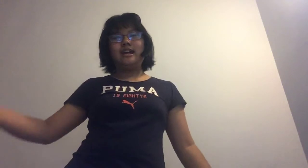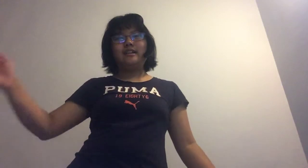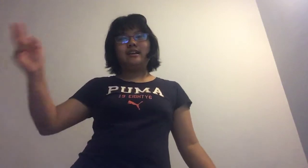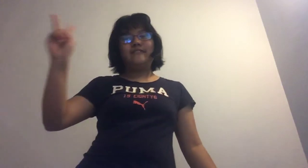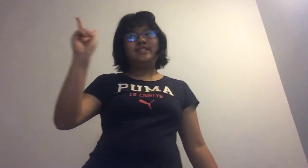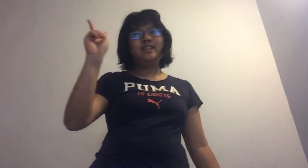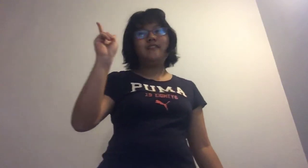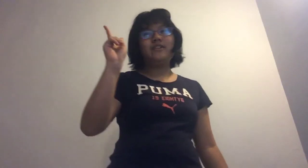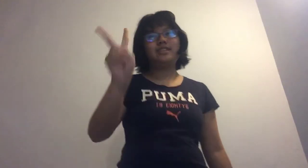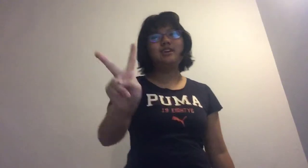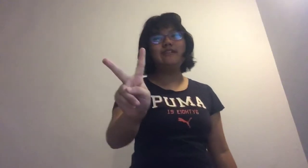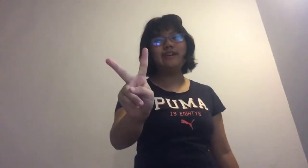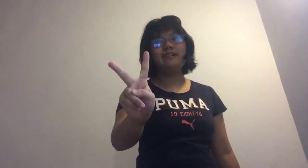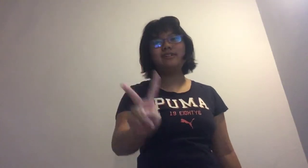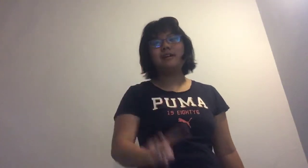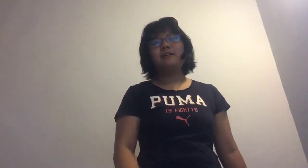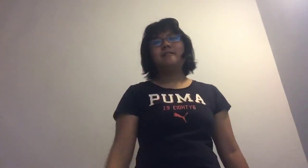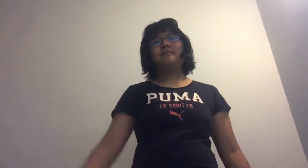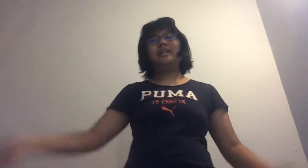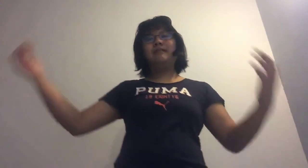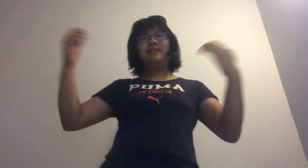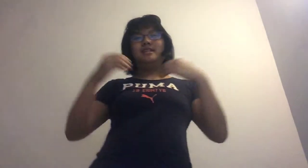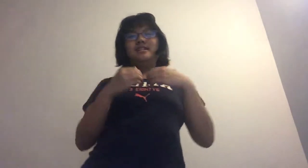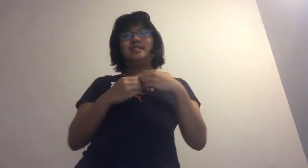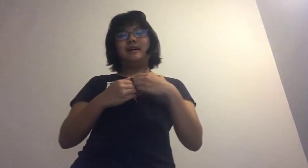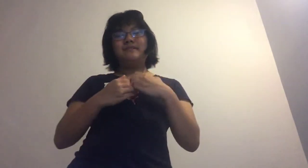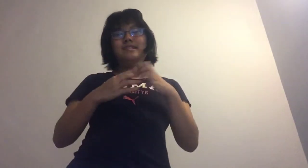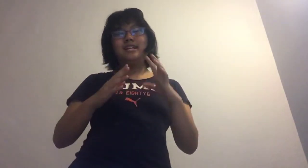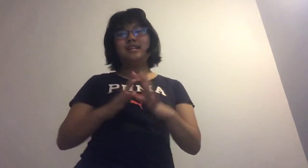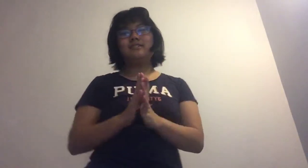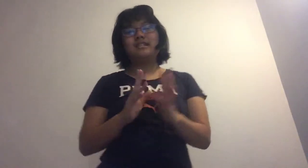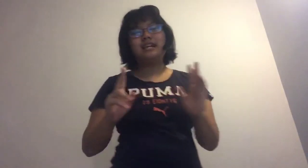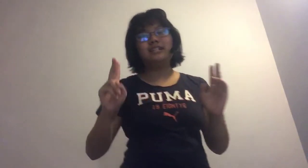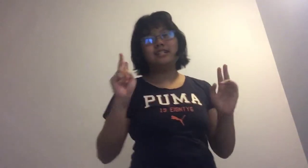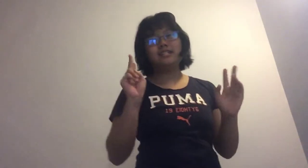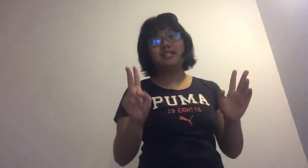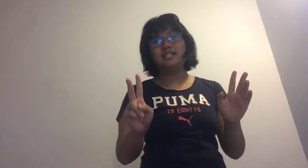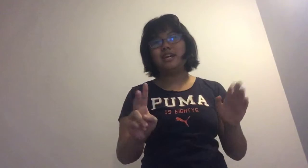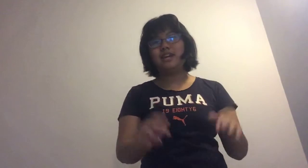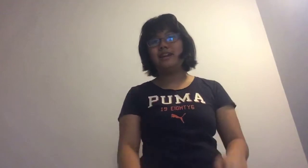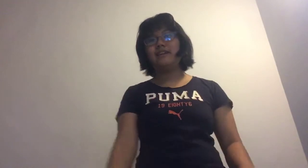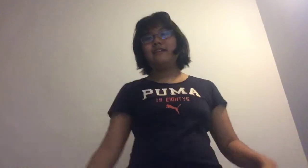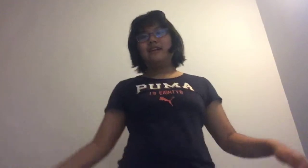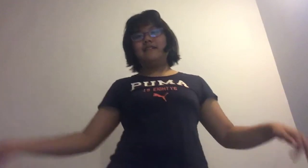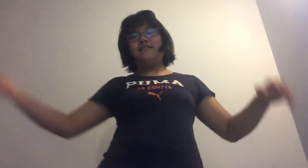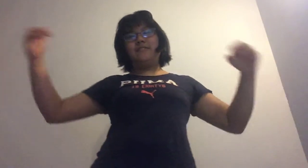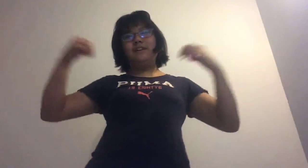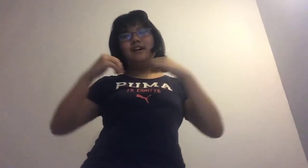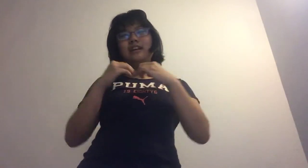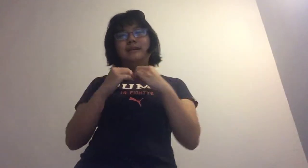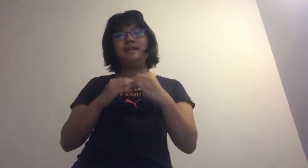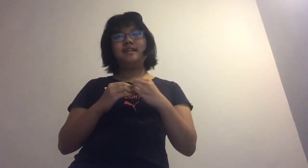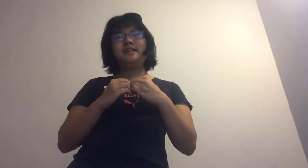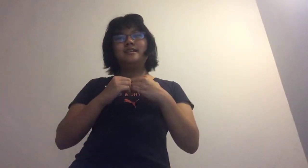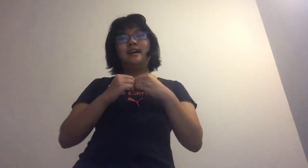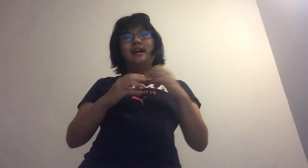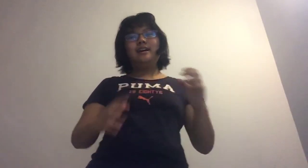I've been singing for 2 years. That means I've been singing in 2016. And for rock climbing. I